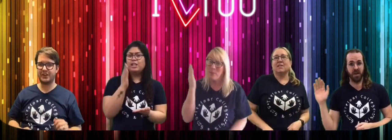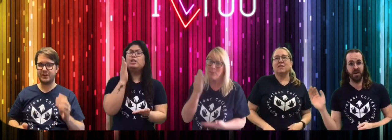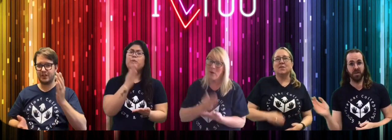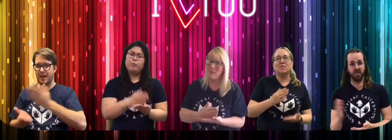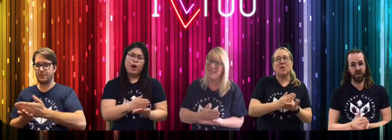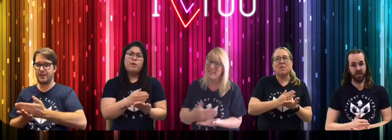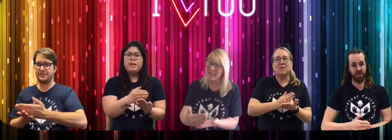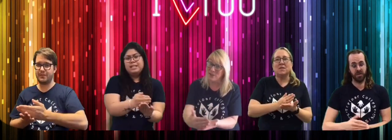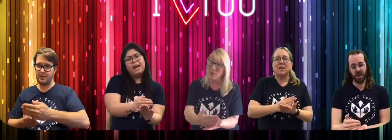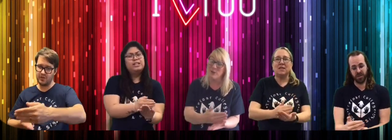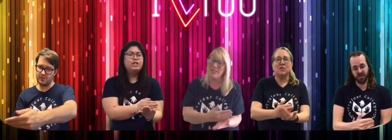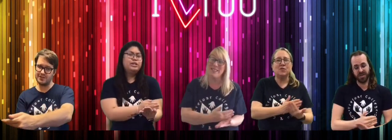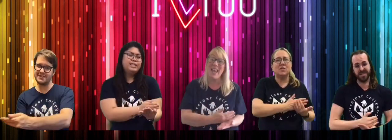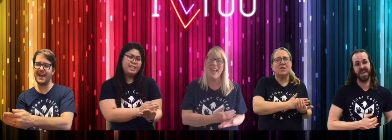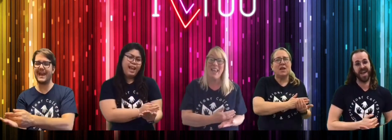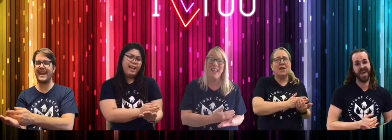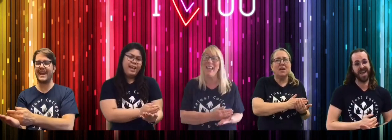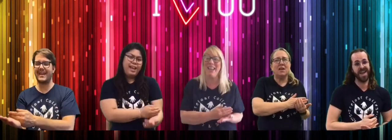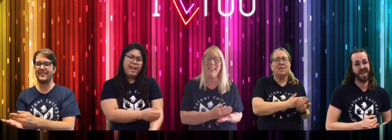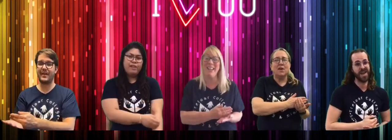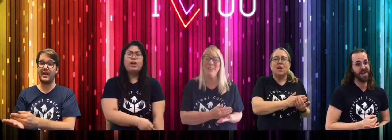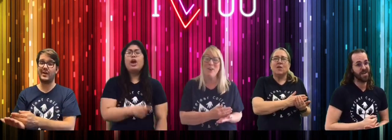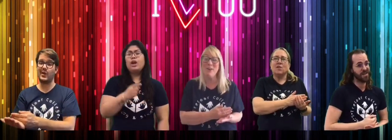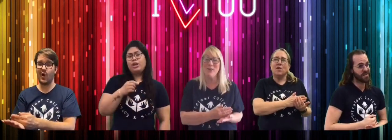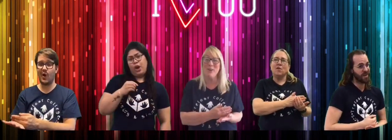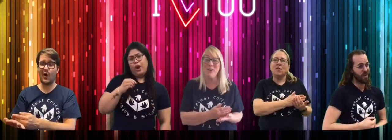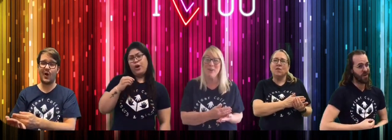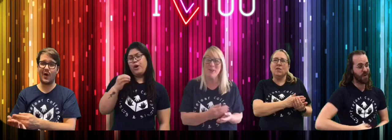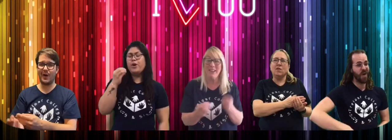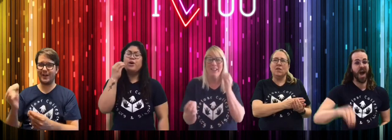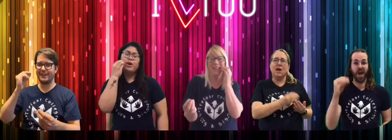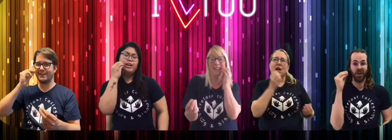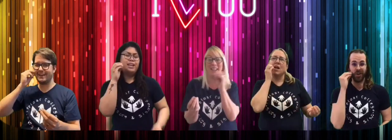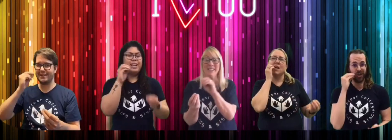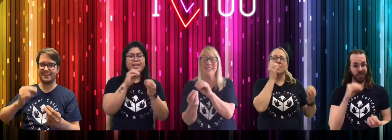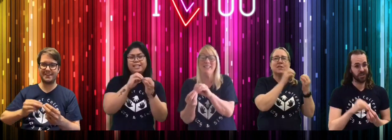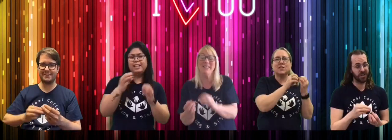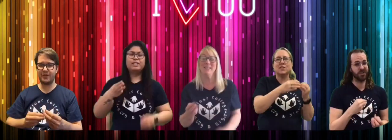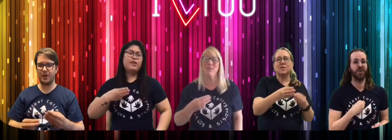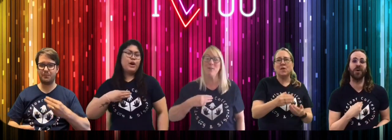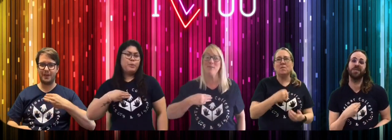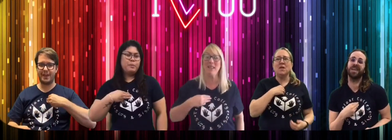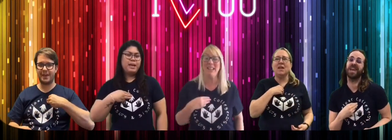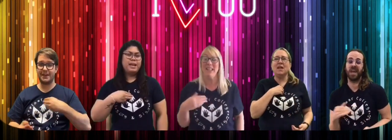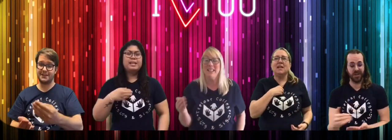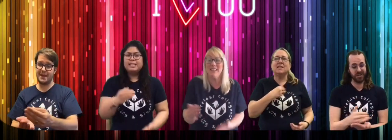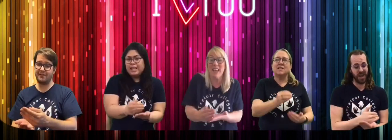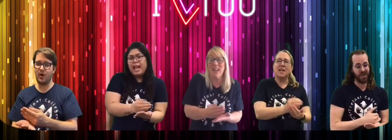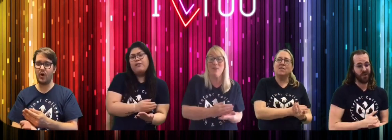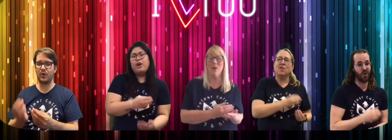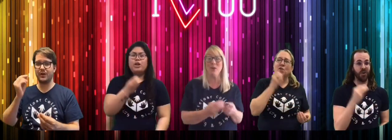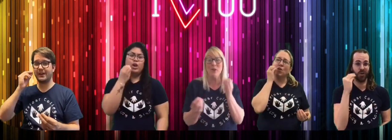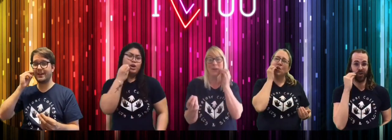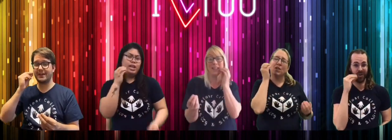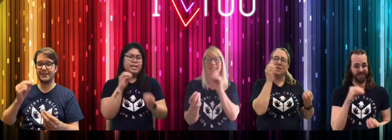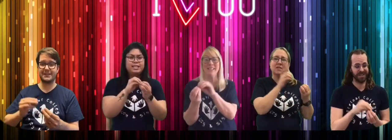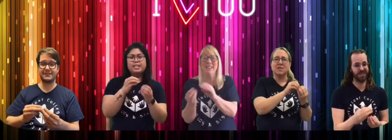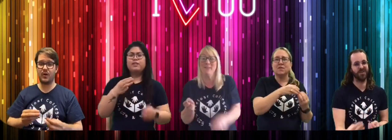will you promise that you'll save your kisses for me? Save all your kisses